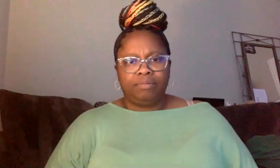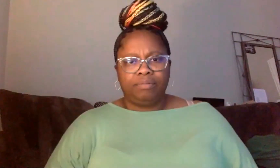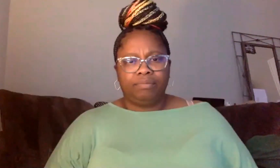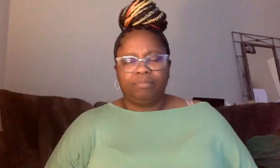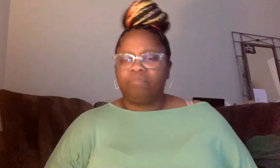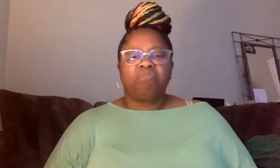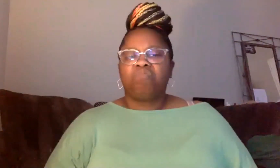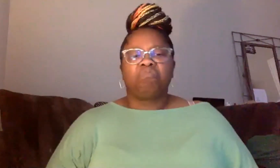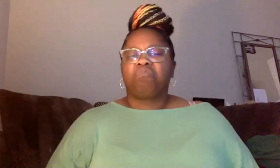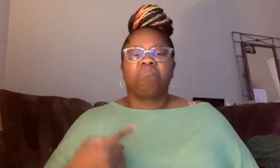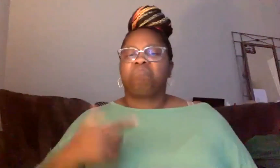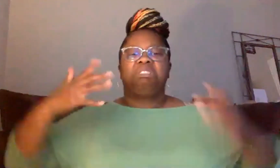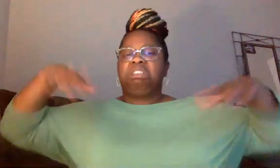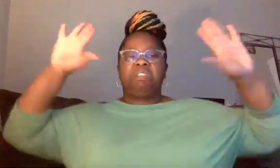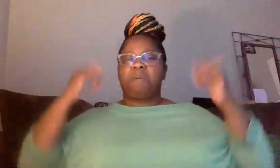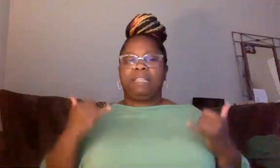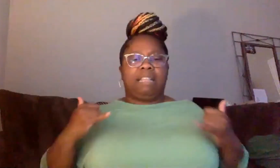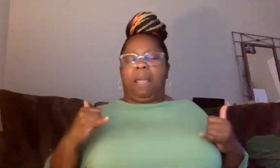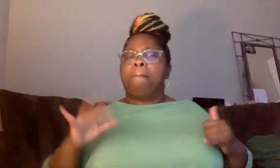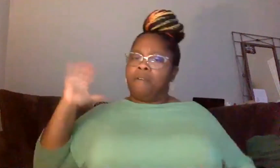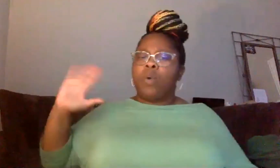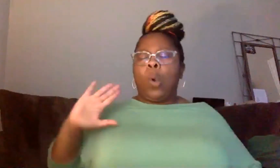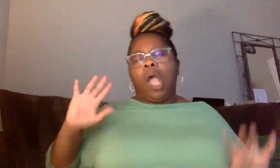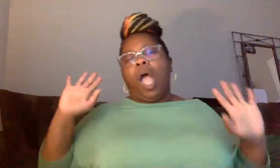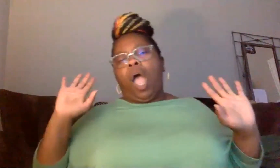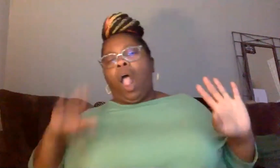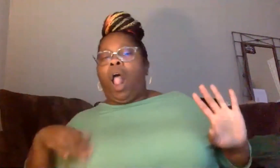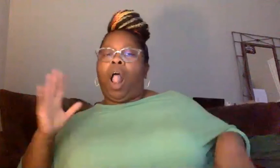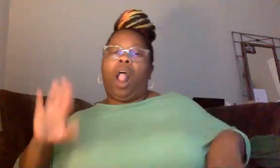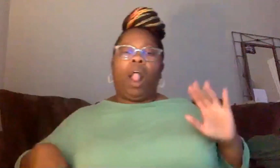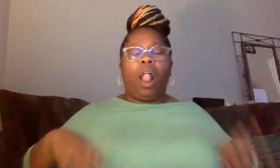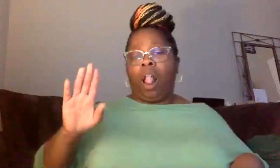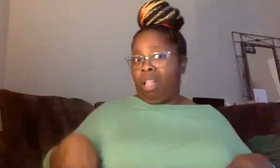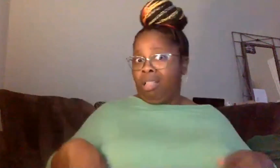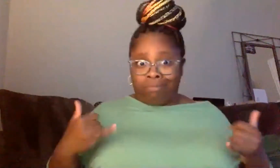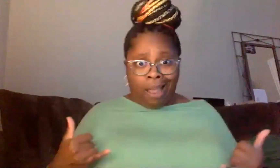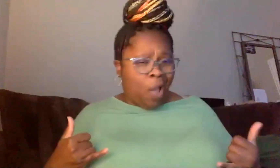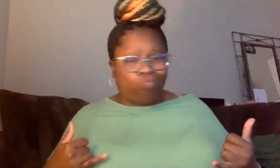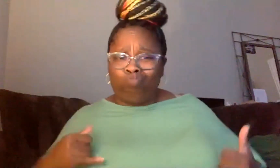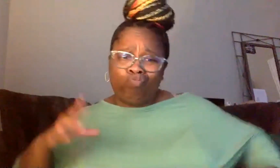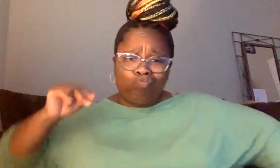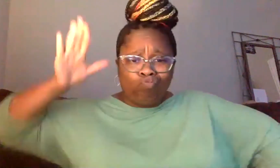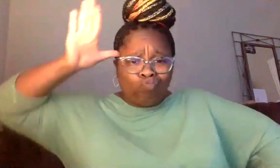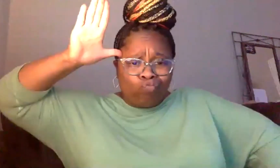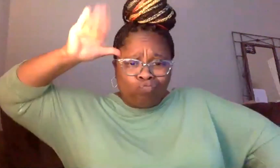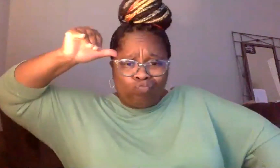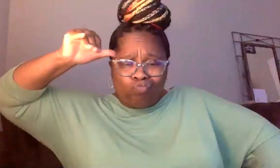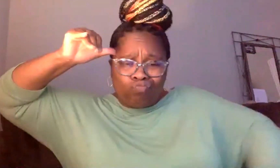this time. The fact that we see all these different things and all these different injustices against us from the people who are supposed to be giving us justice.